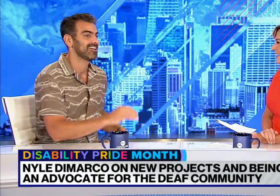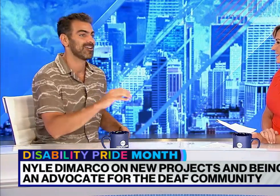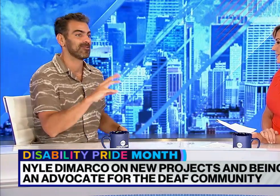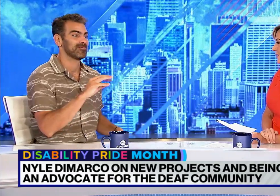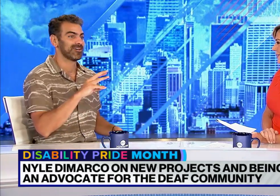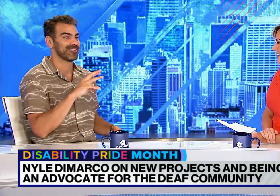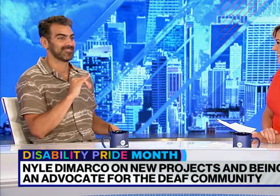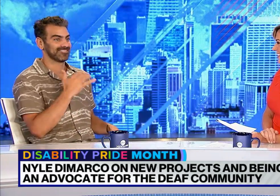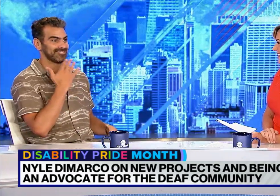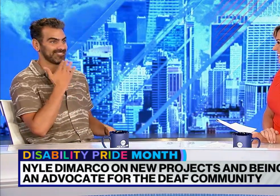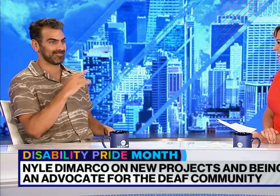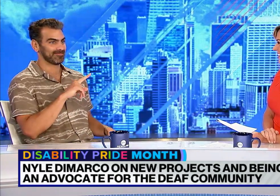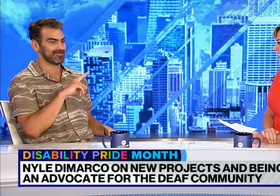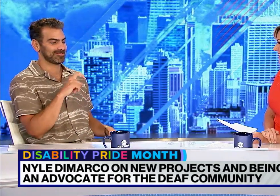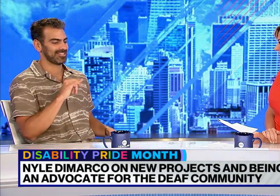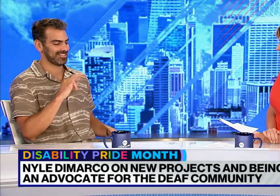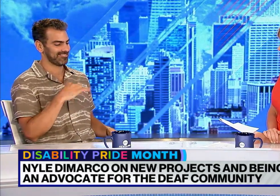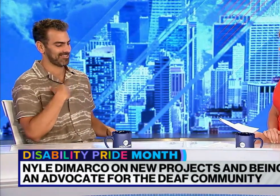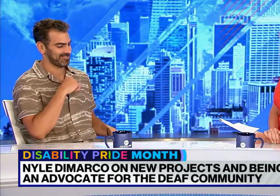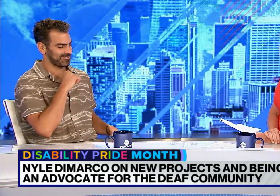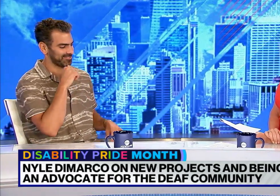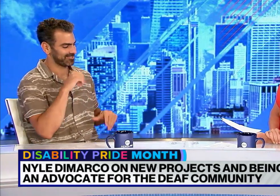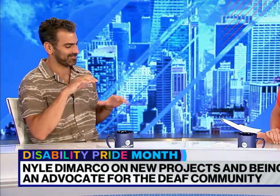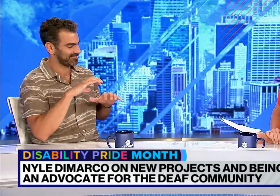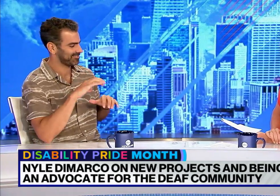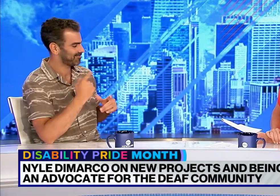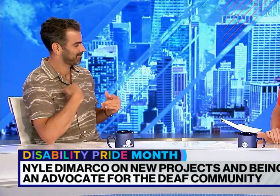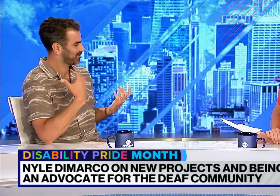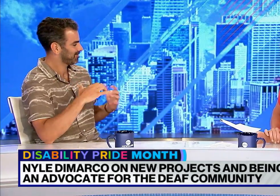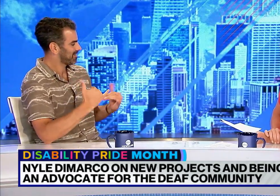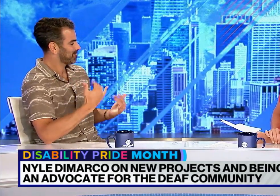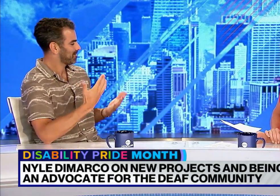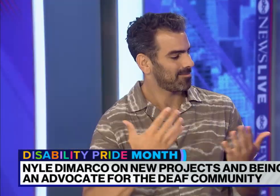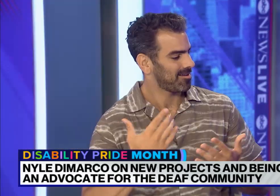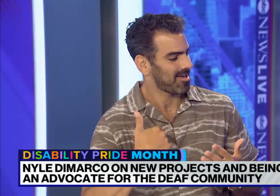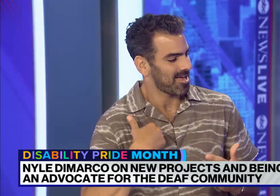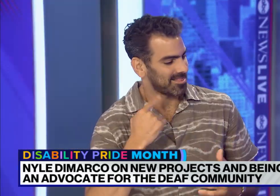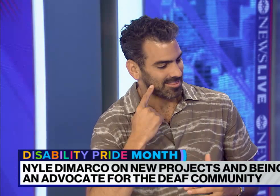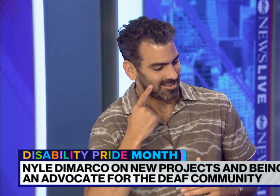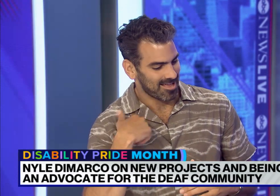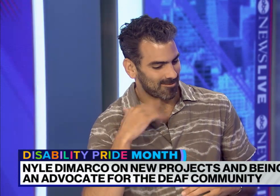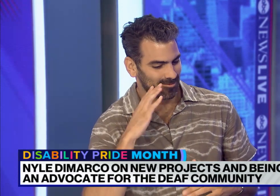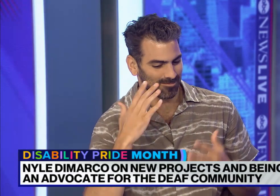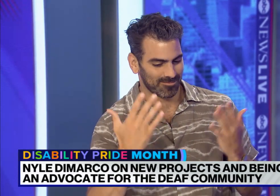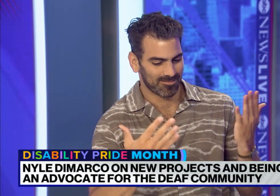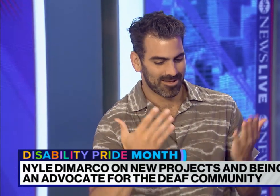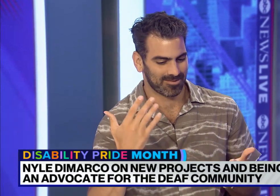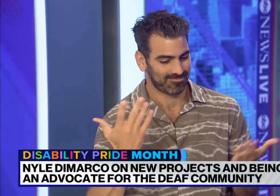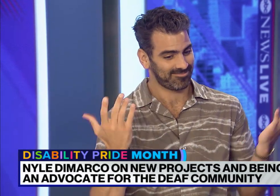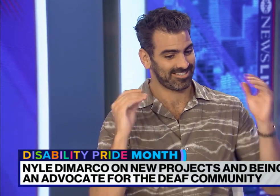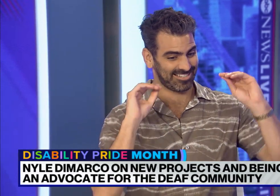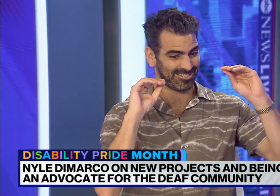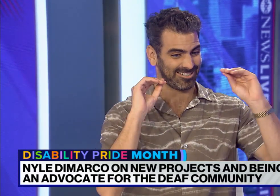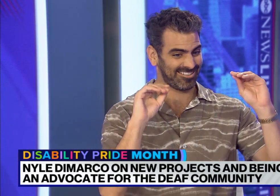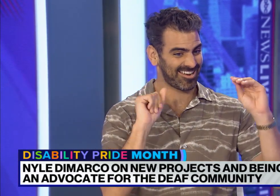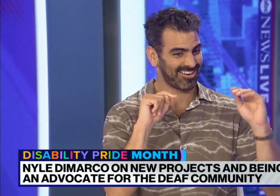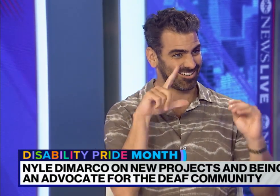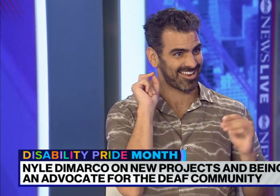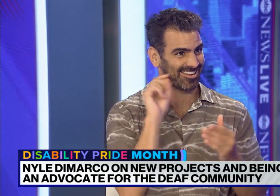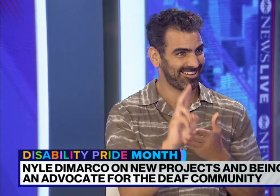as a career? Ooh, that's a good question. What would I be doing? Um, probably teaching